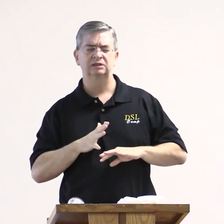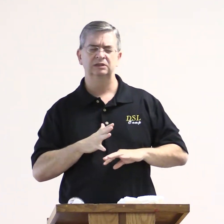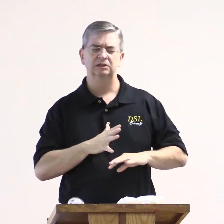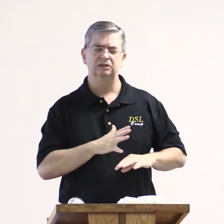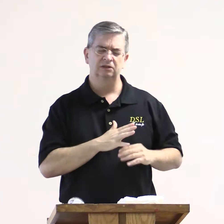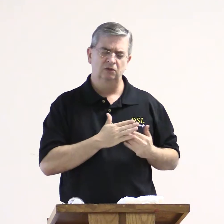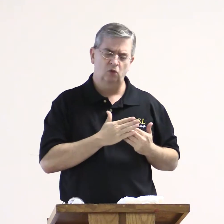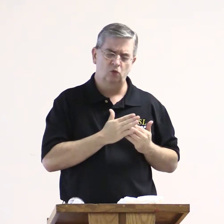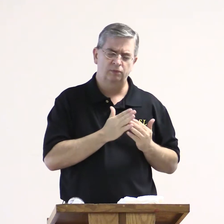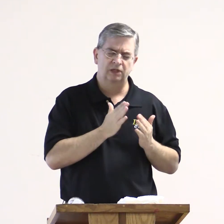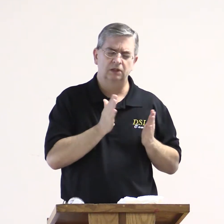Get rid of the pride.